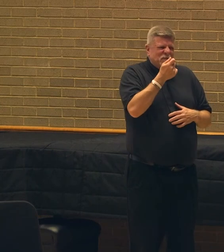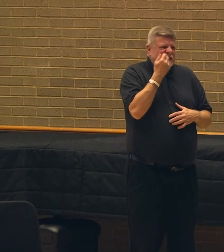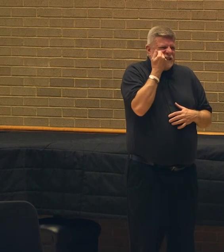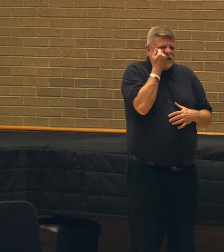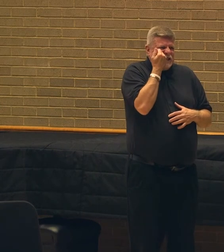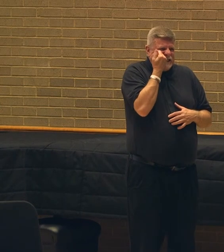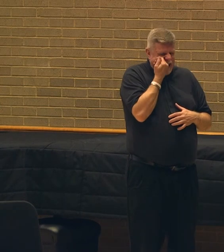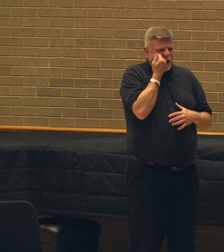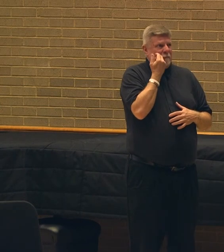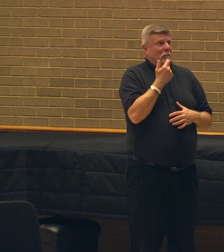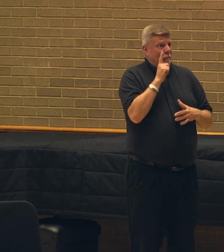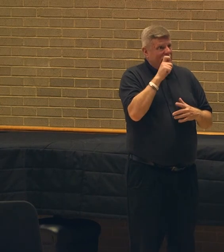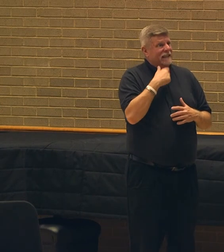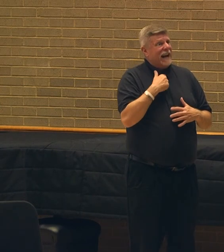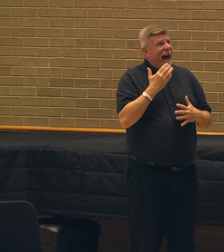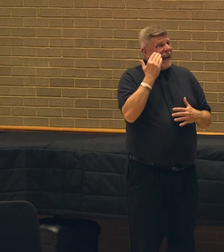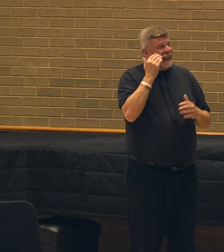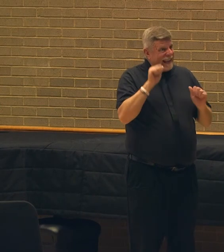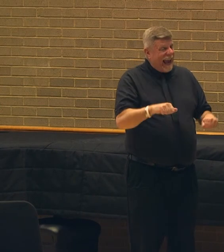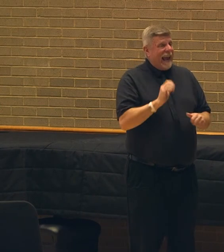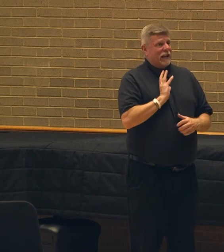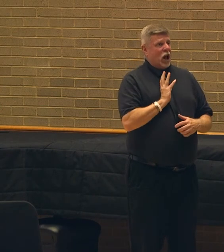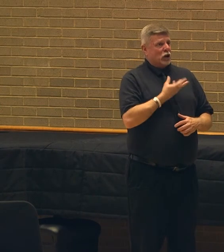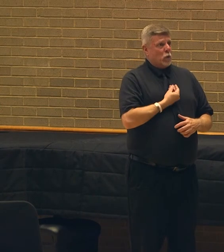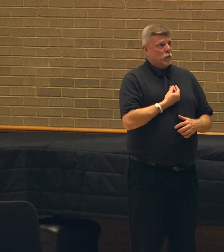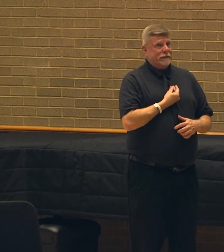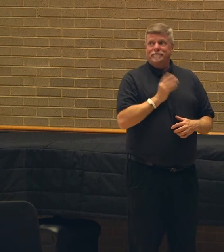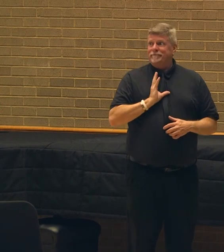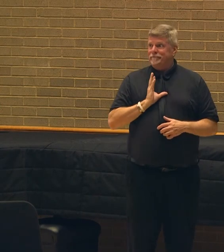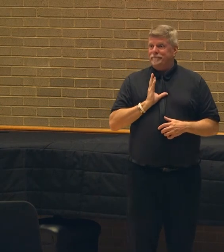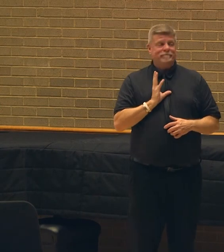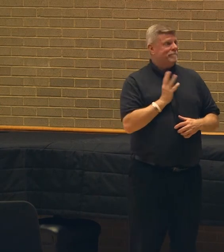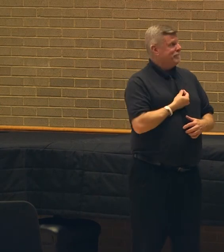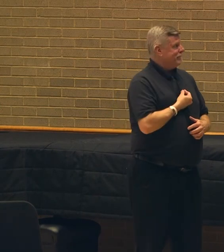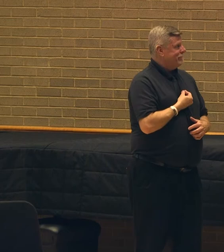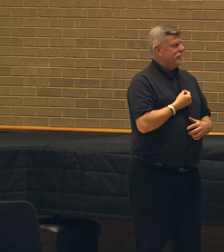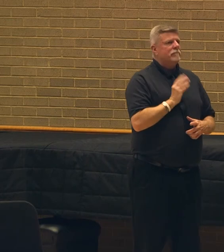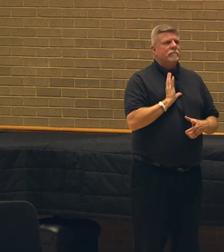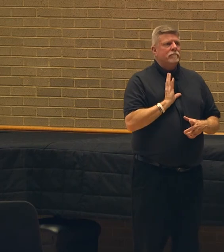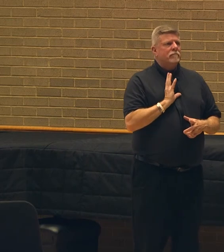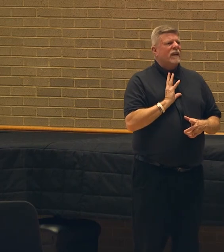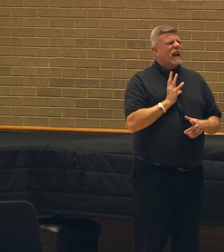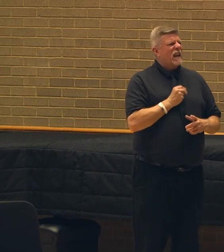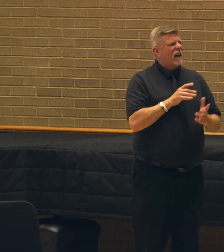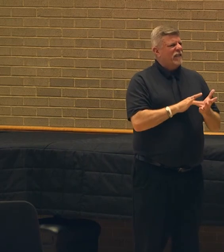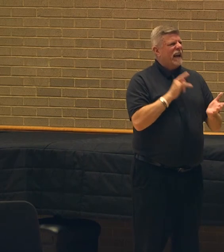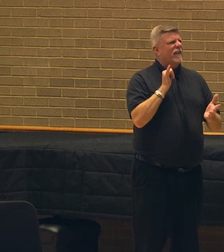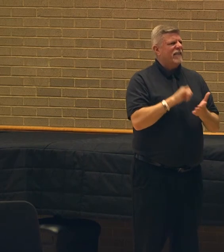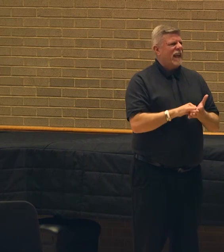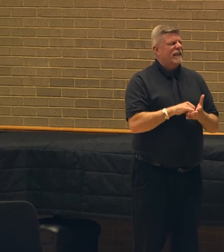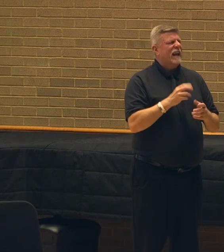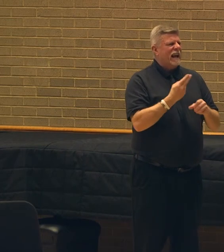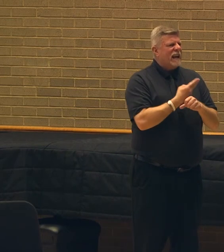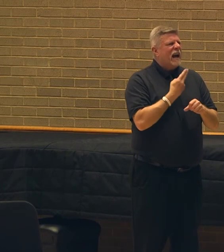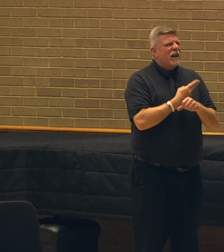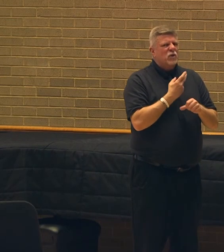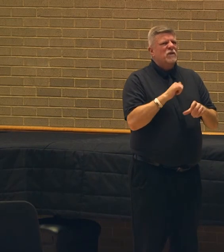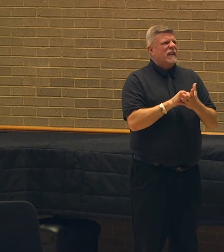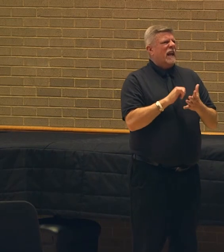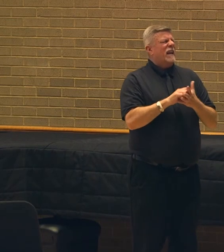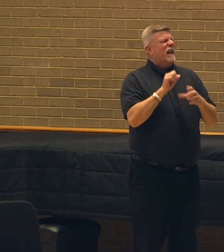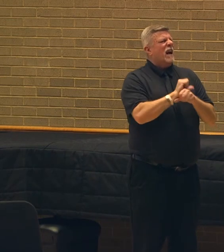can code switch, that I've taken advantage of that identity, that I take these choices and opportunities, and work within these systems.